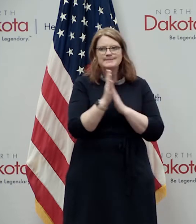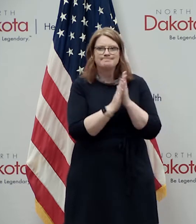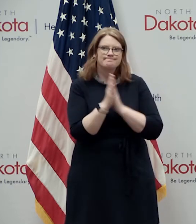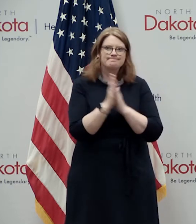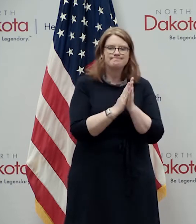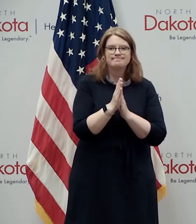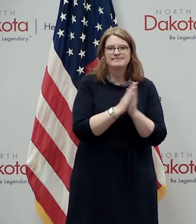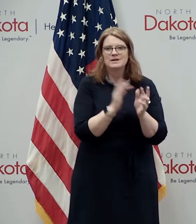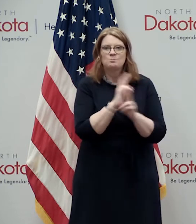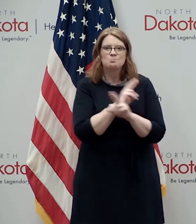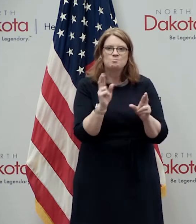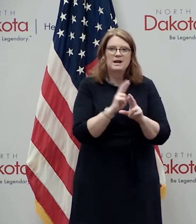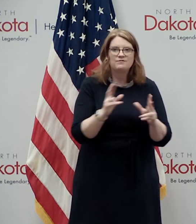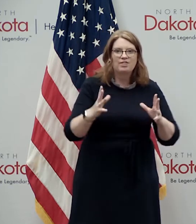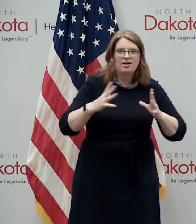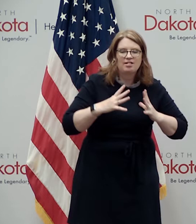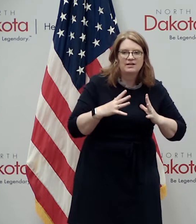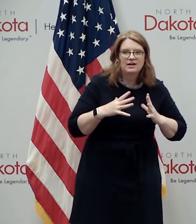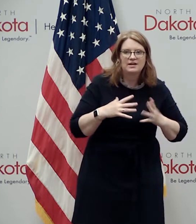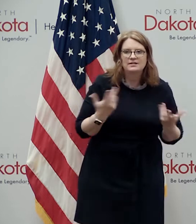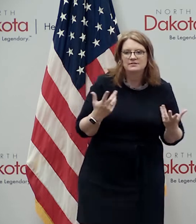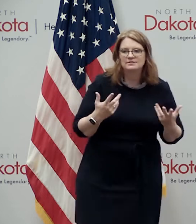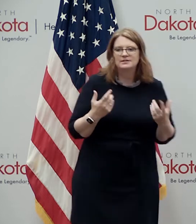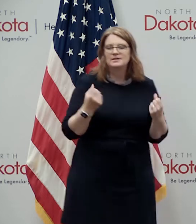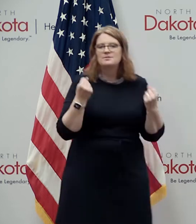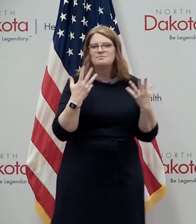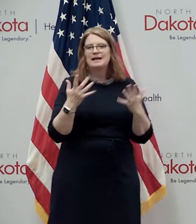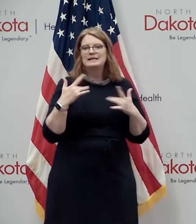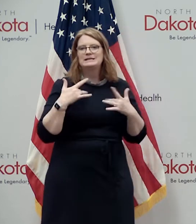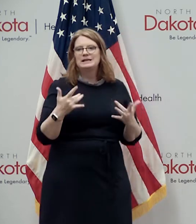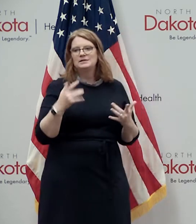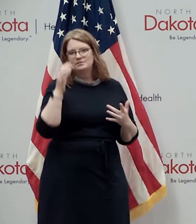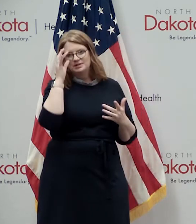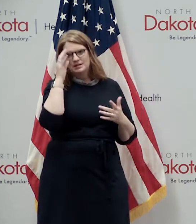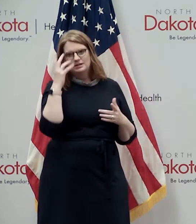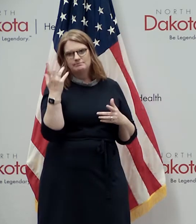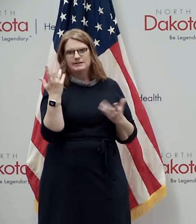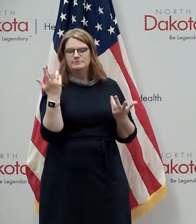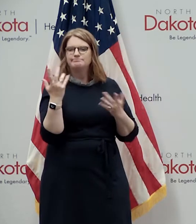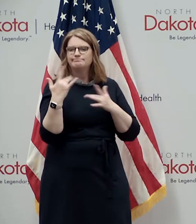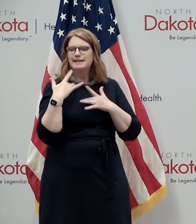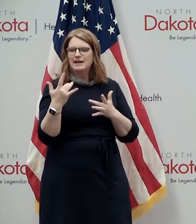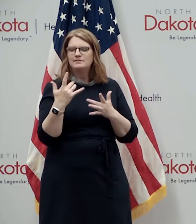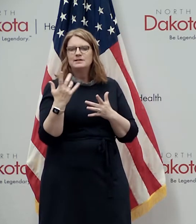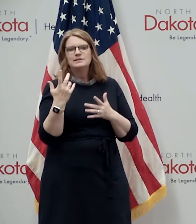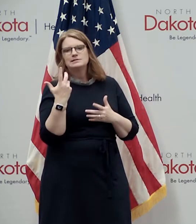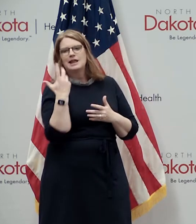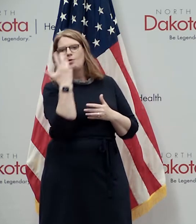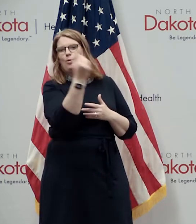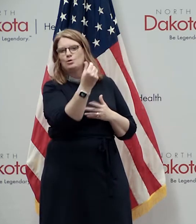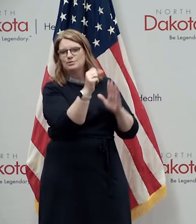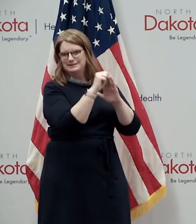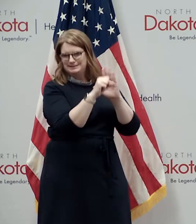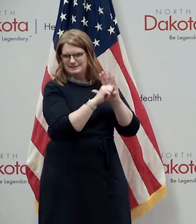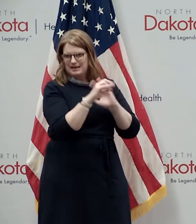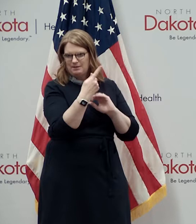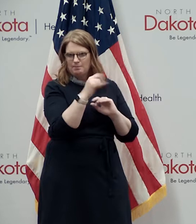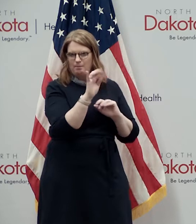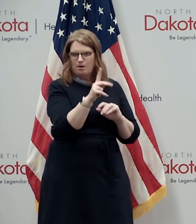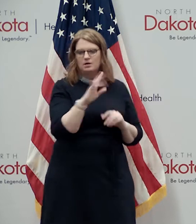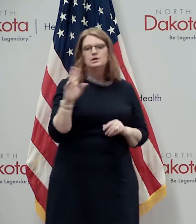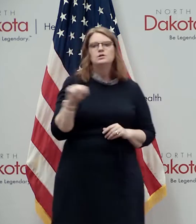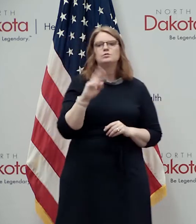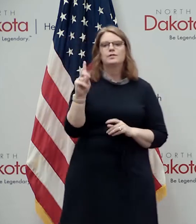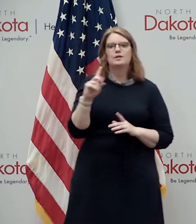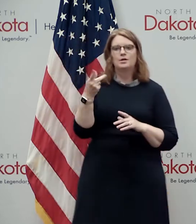and many of those plans often include getting out to one of north dakota's great state parks today the north dakota